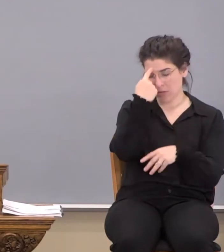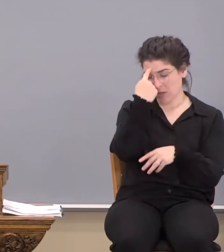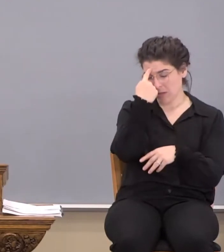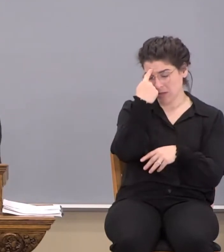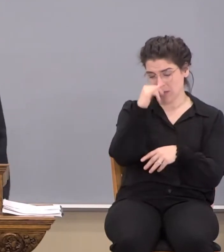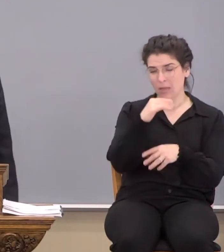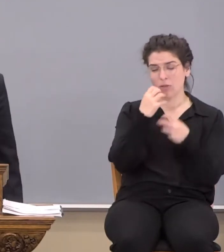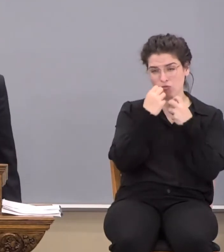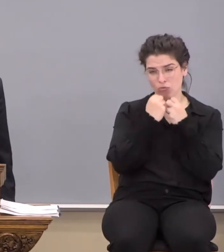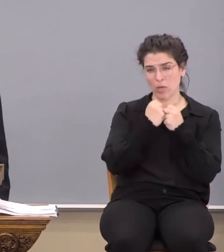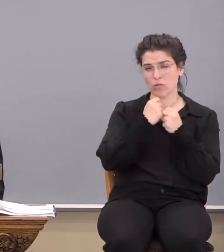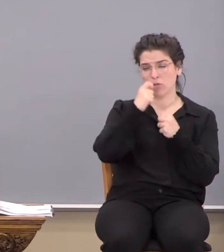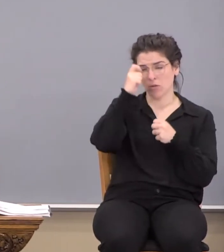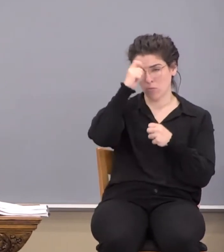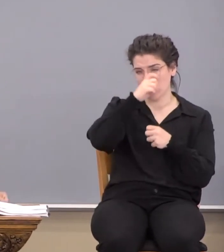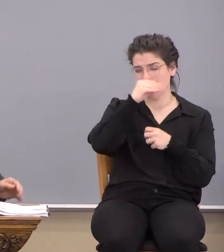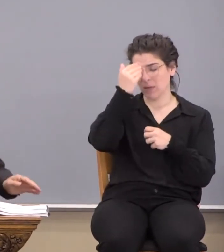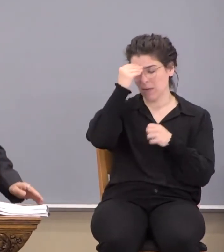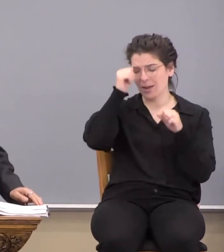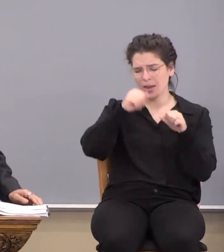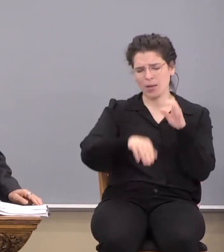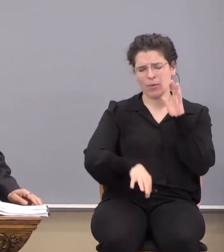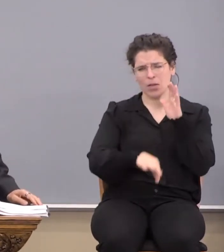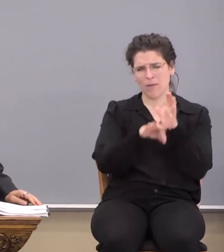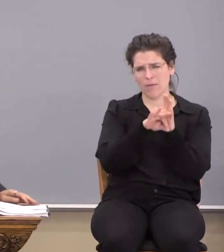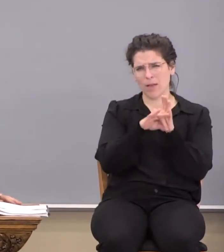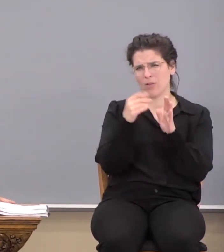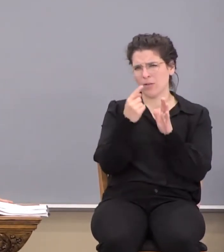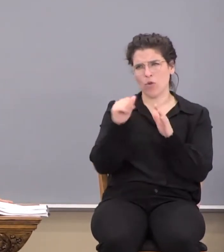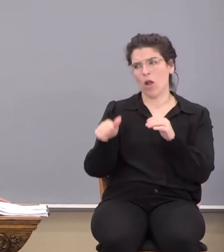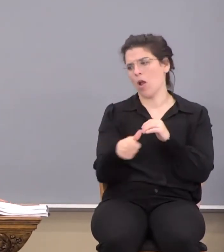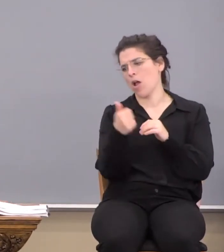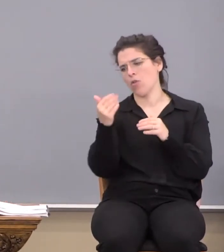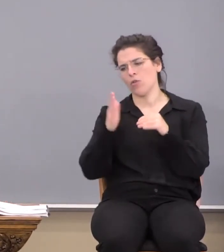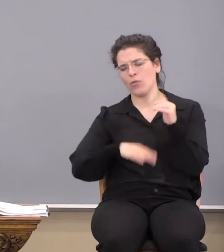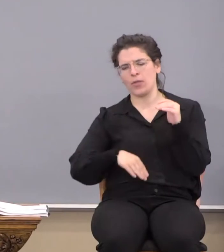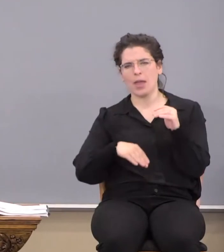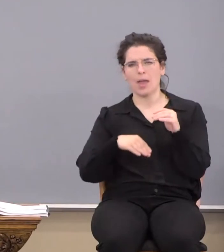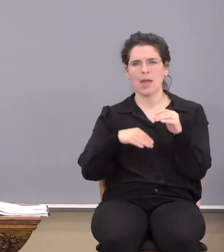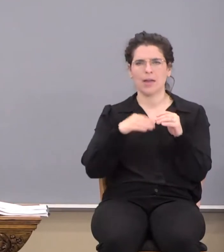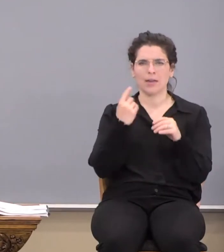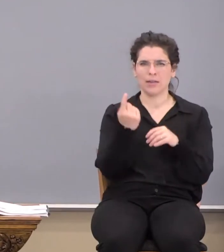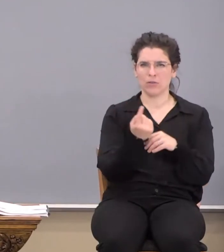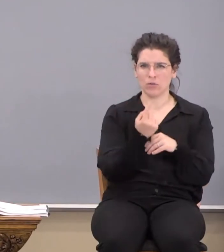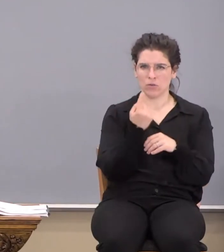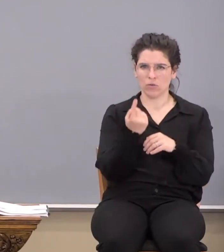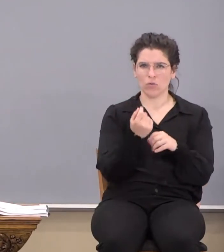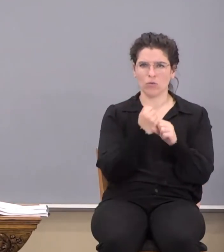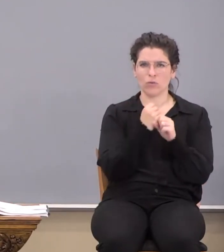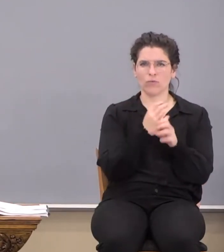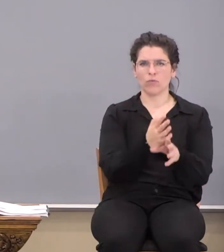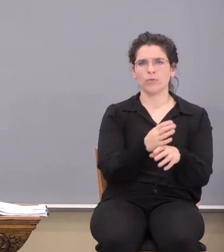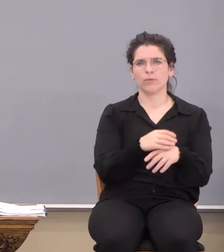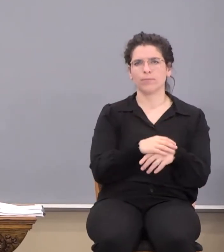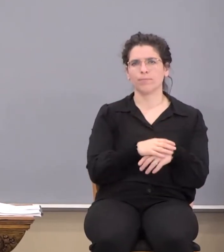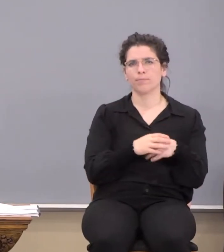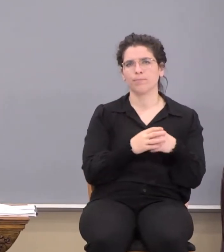that the treasures of wisdom and knowledge can be found somewhere other than in its exclusive source.